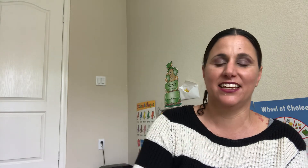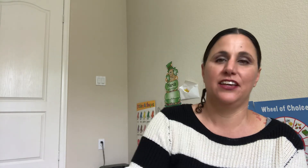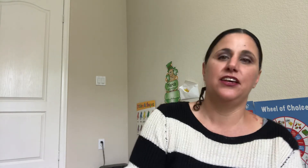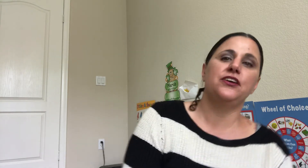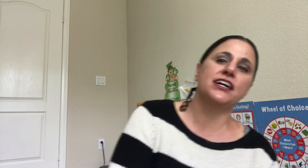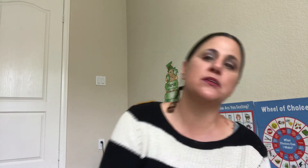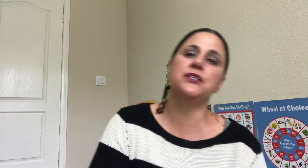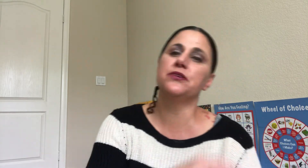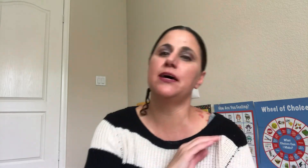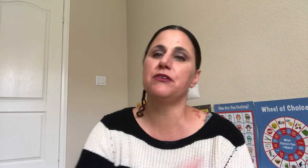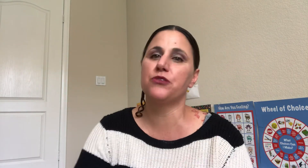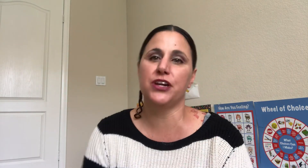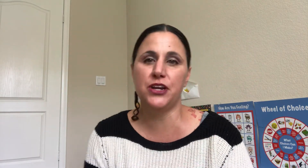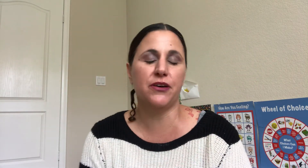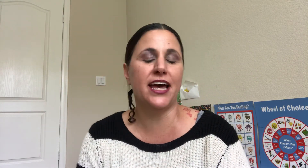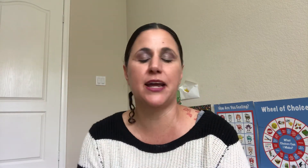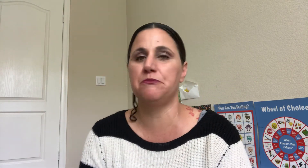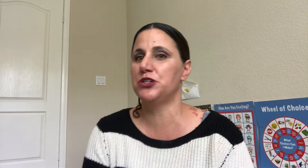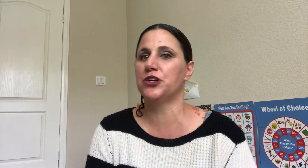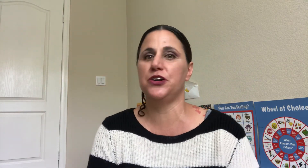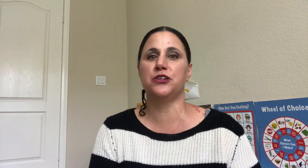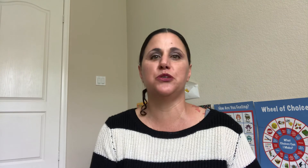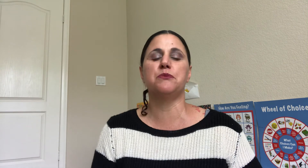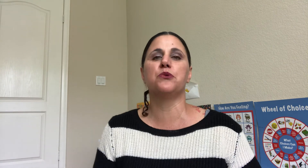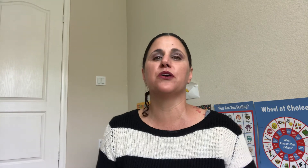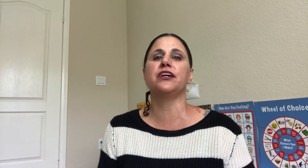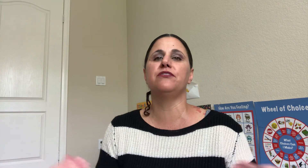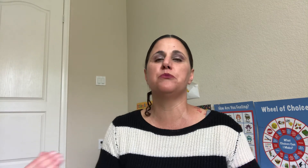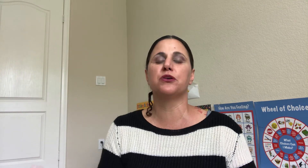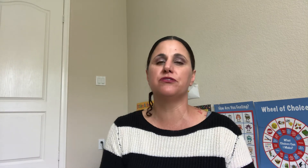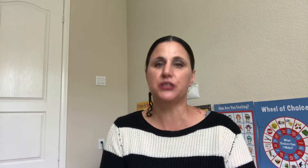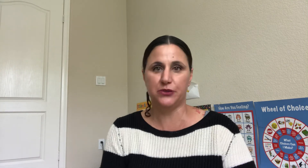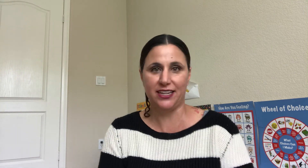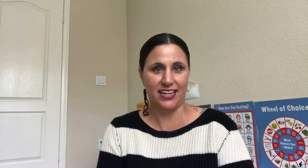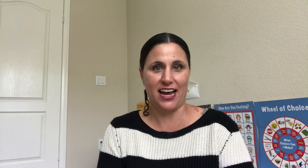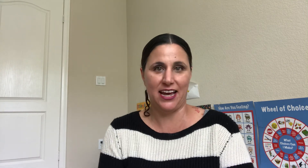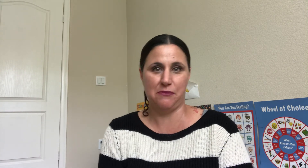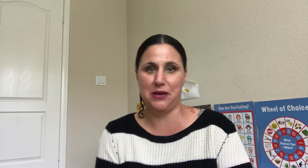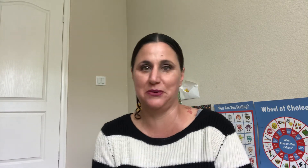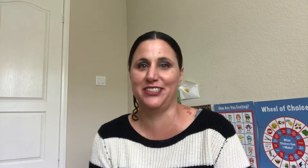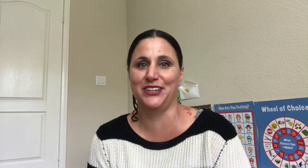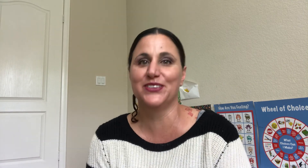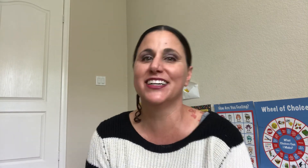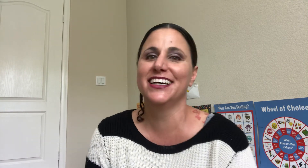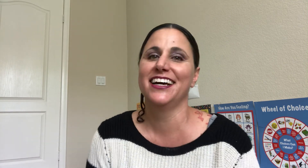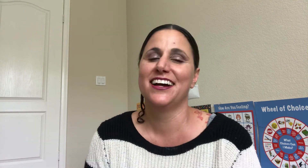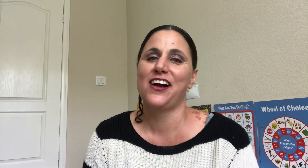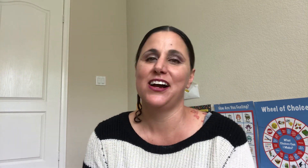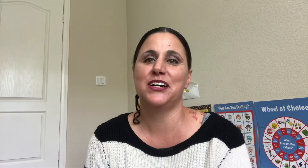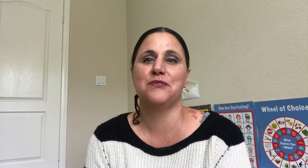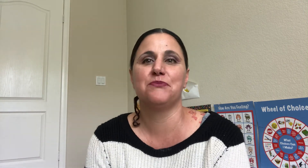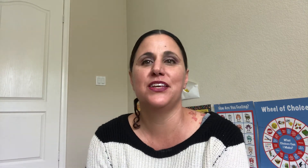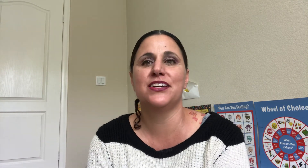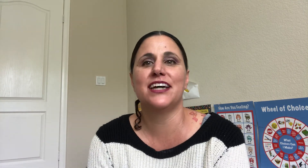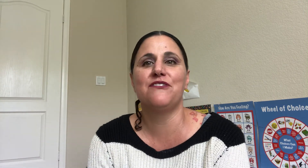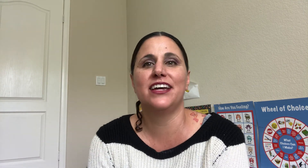You guys will be doing that before you know it and I'm sure you'll do it more even more fluid than I am able to You guys have fun.